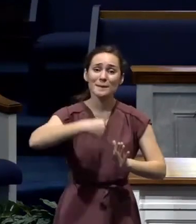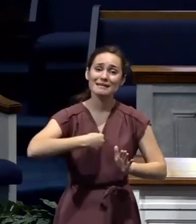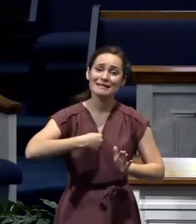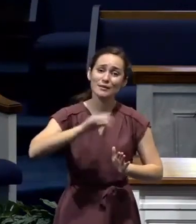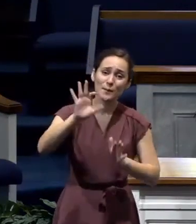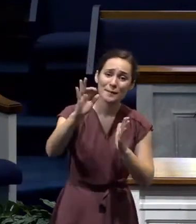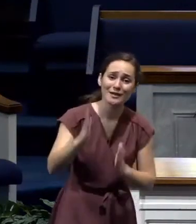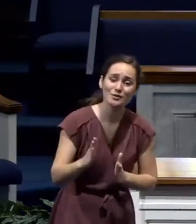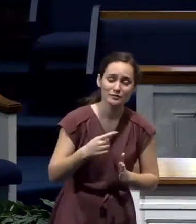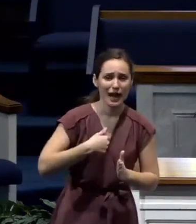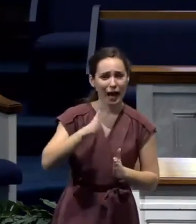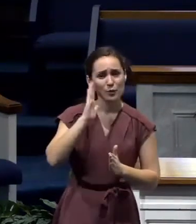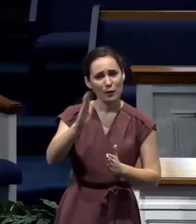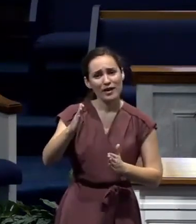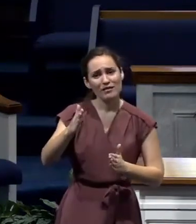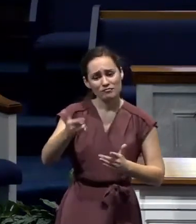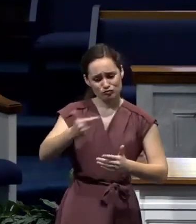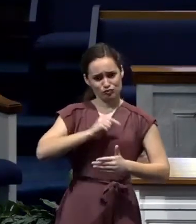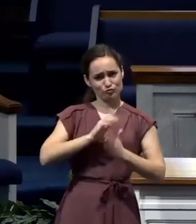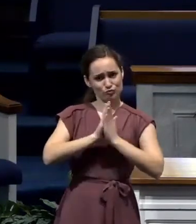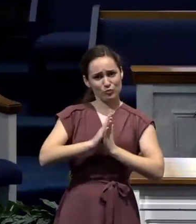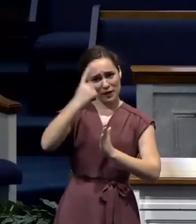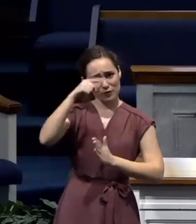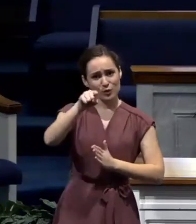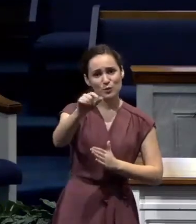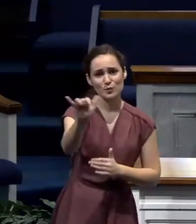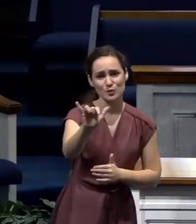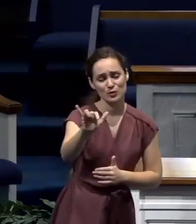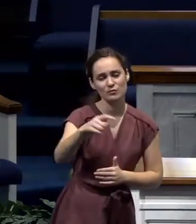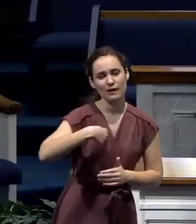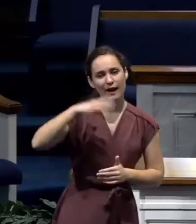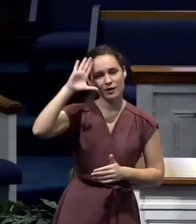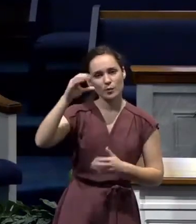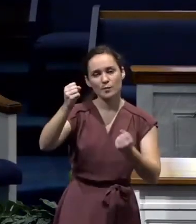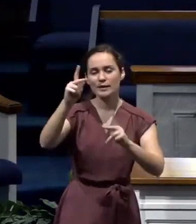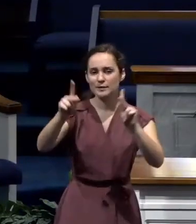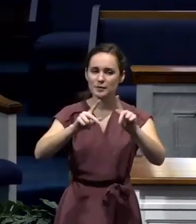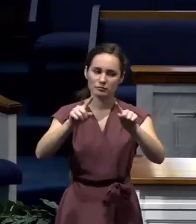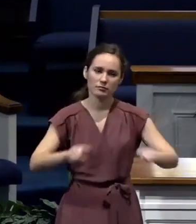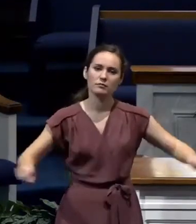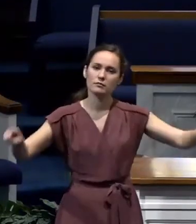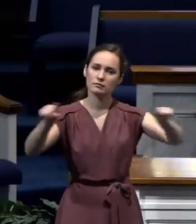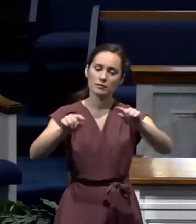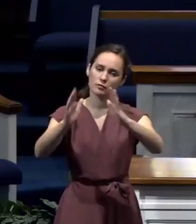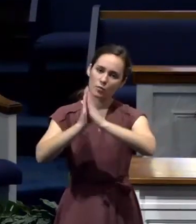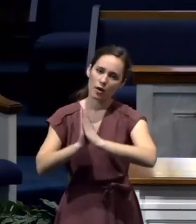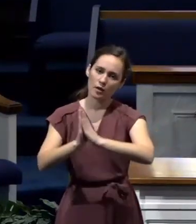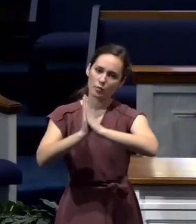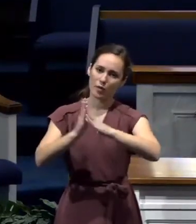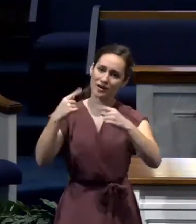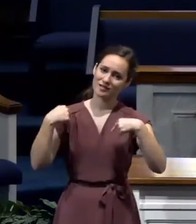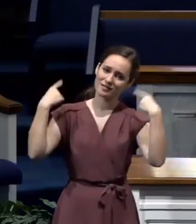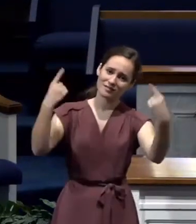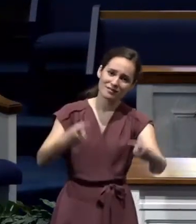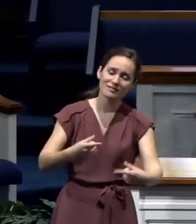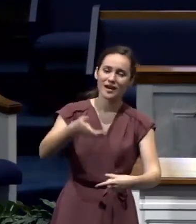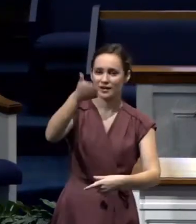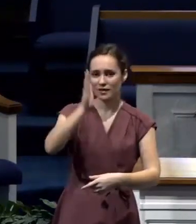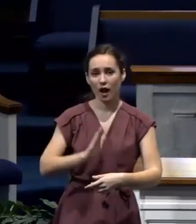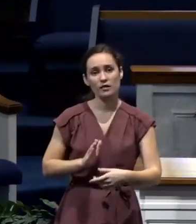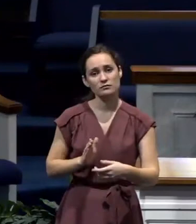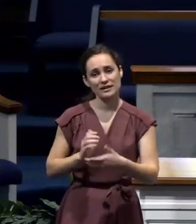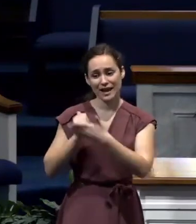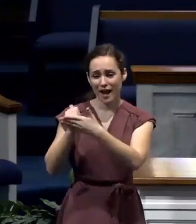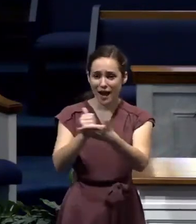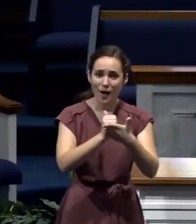And pray for one another. I know that's been going on in our church. We've prayed for people, and God has helped people overcome this virus.